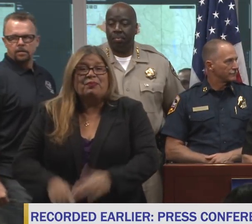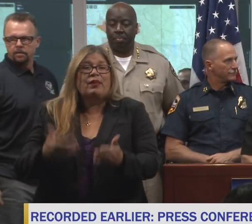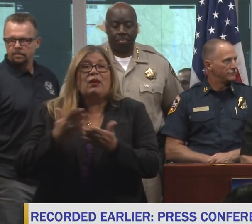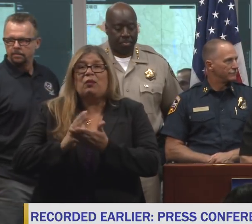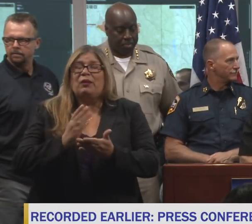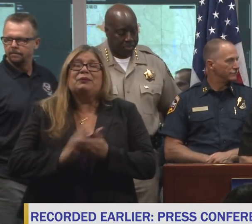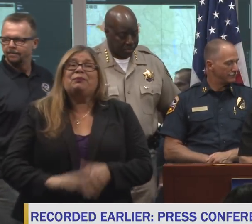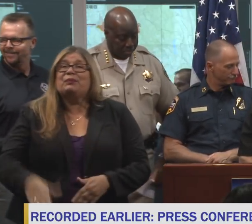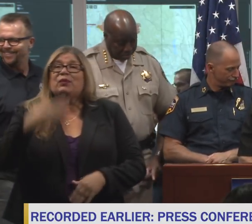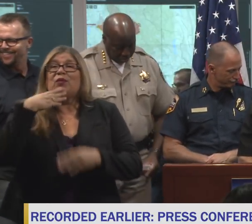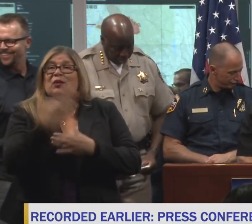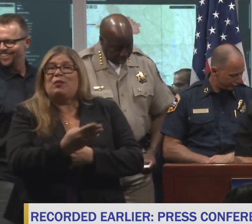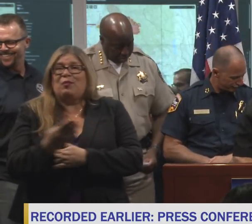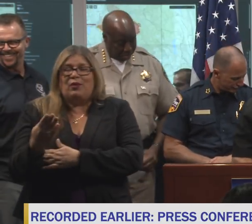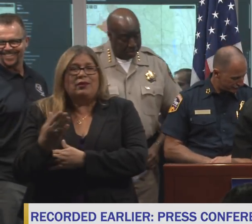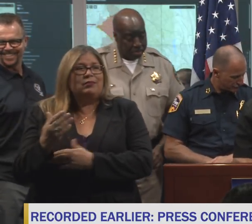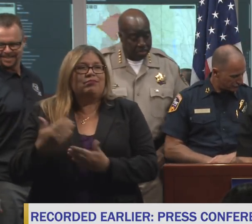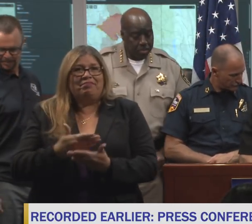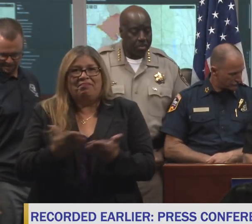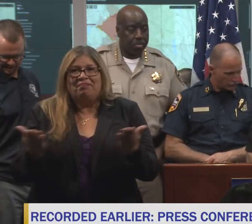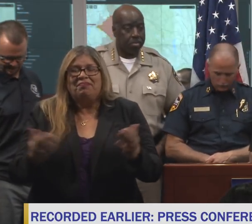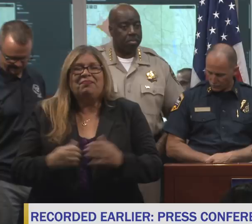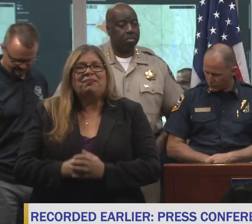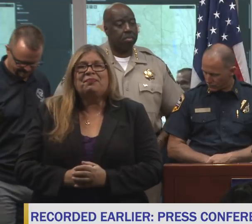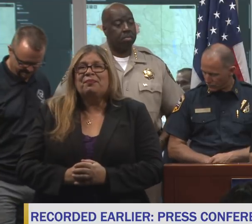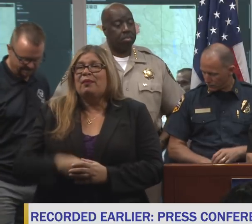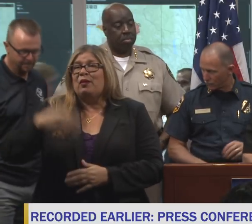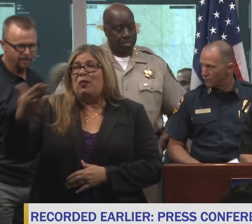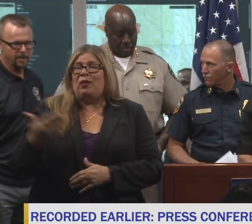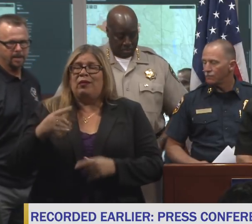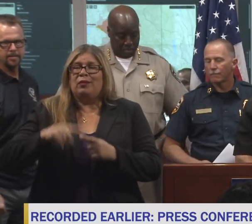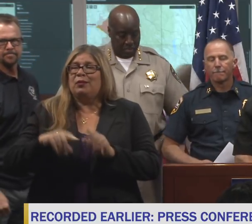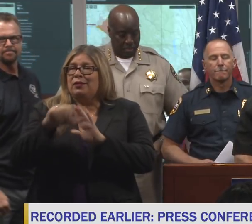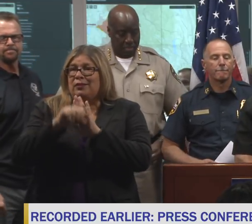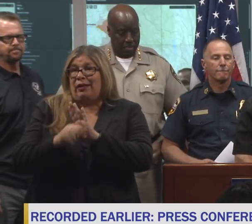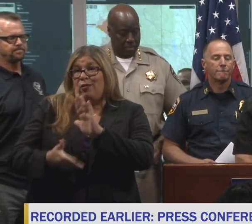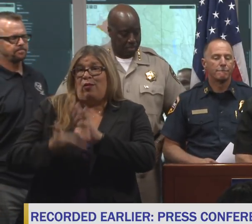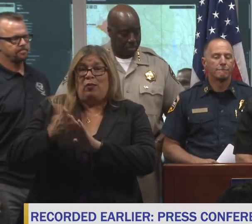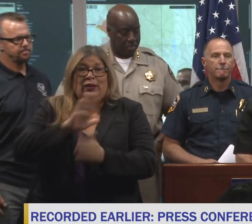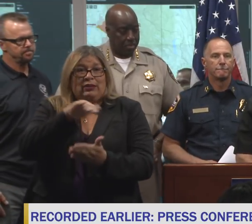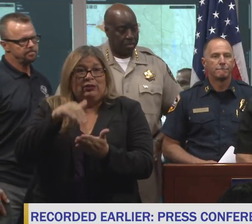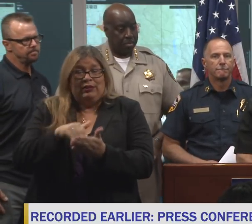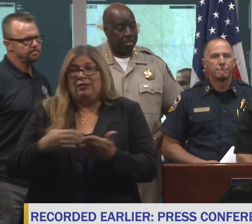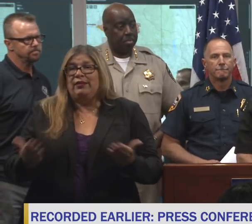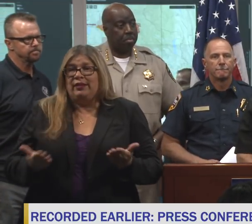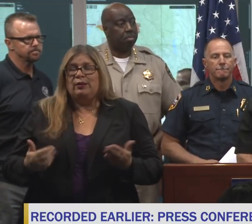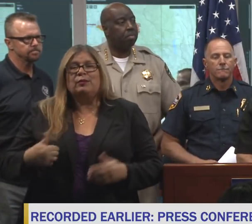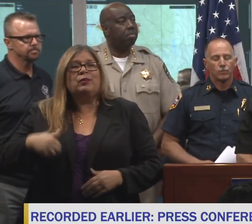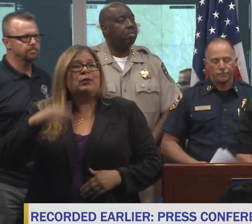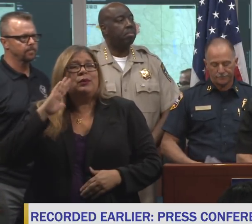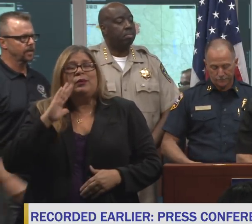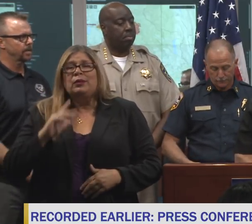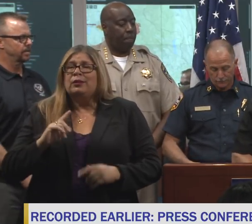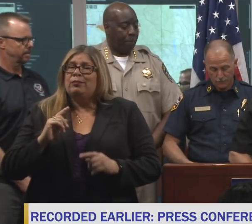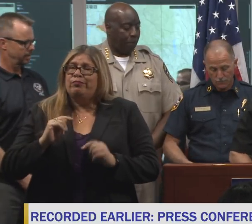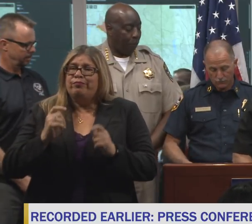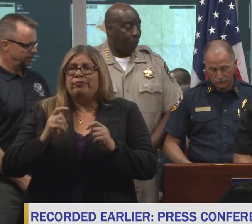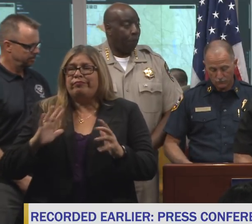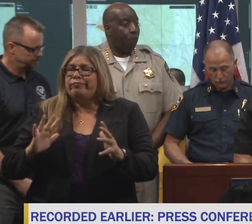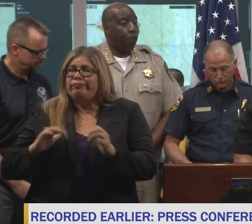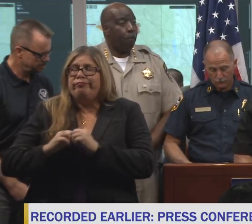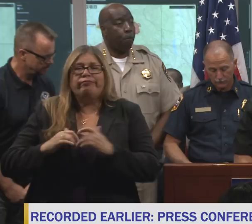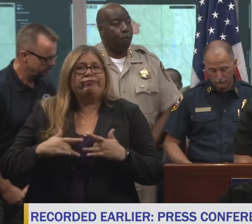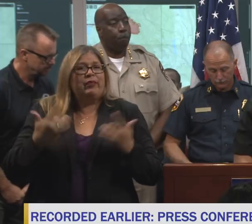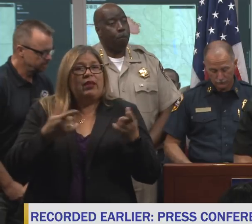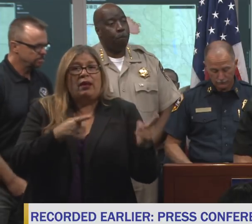Good morning, everyone. Welcome to the State Operations Center, and we're going to give you a quick update on